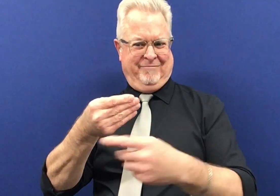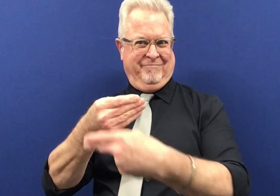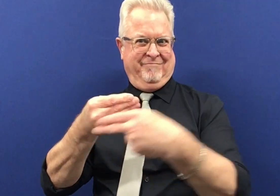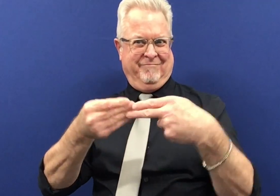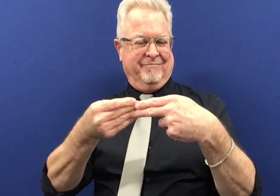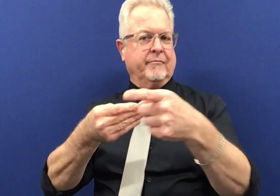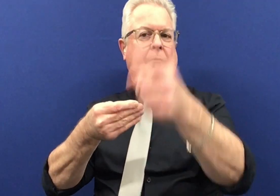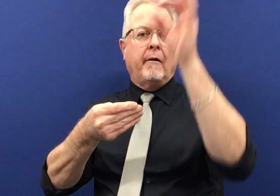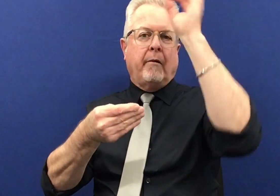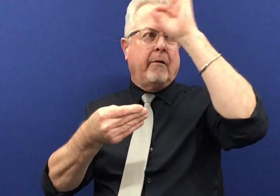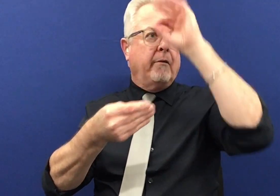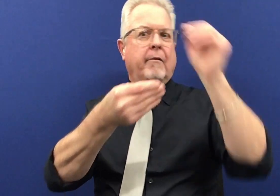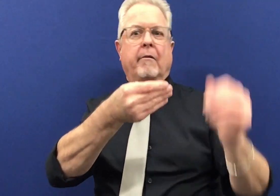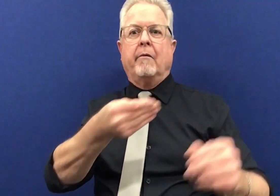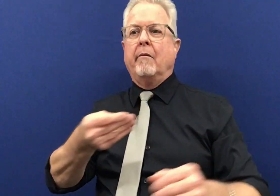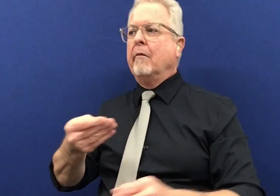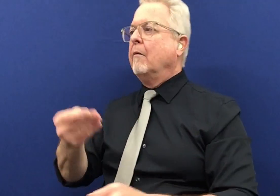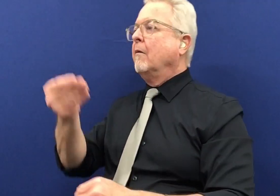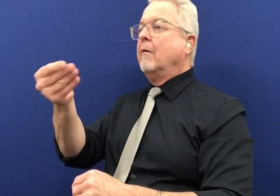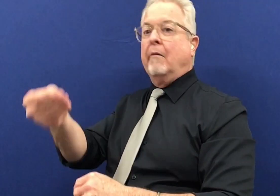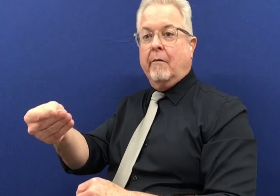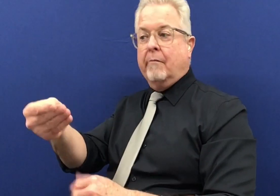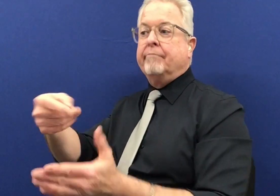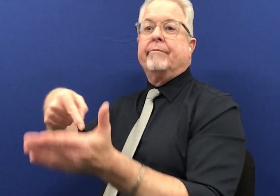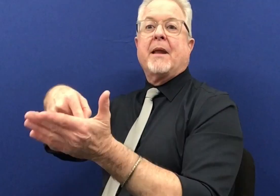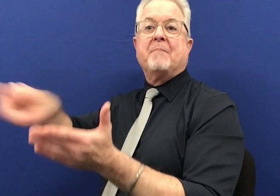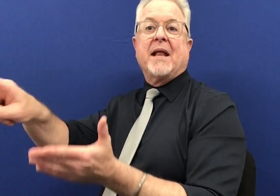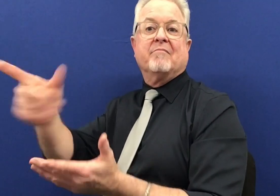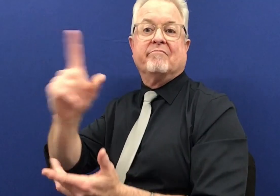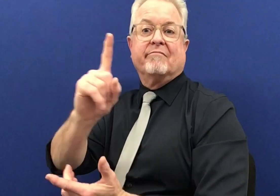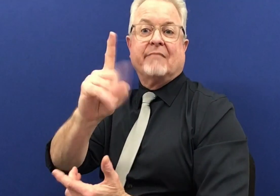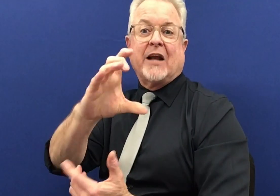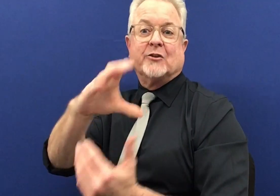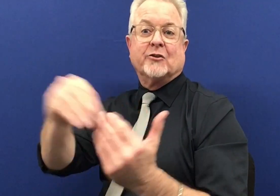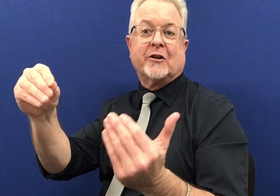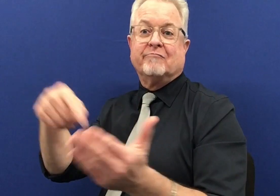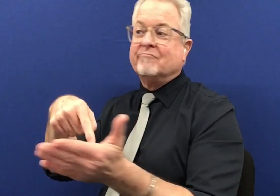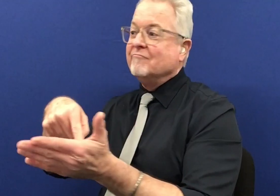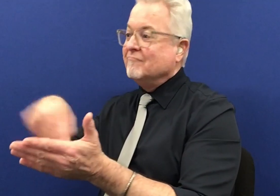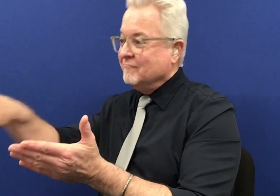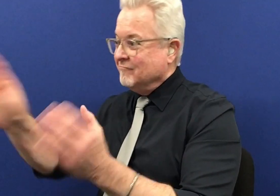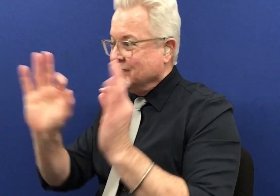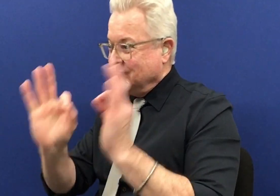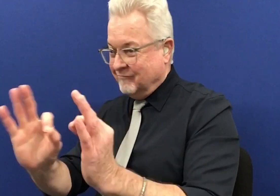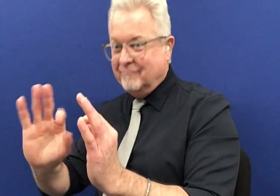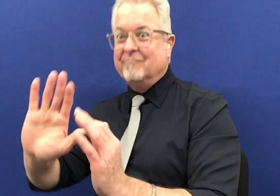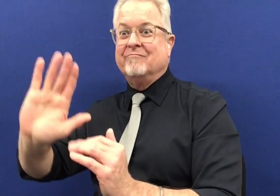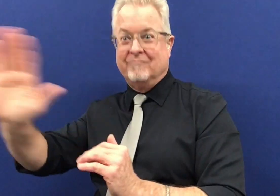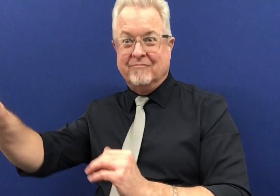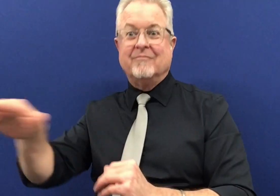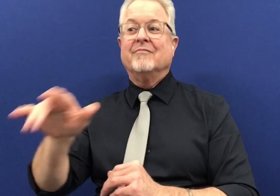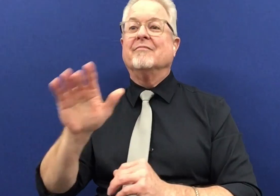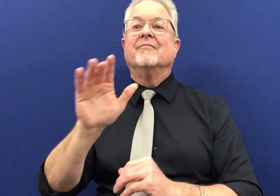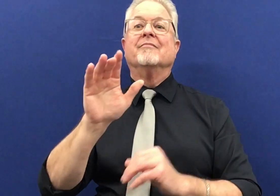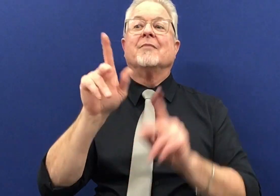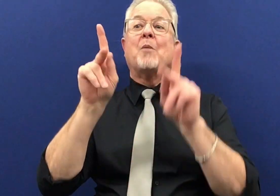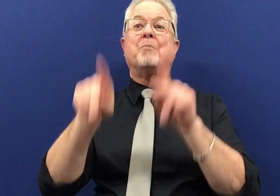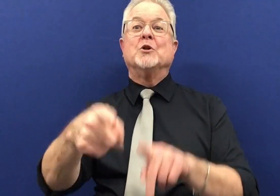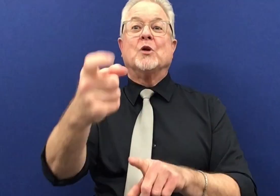the money's no longer there you you may have paid for it maybe it's a hundred dollars that you pay for it but that money